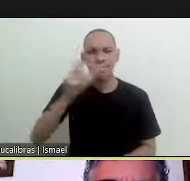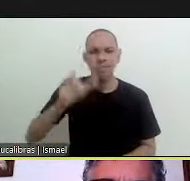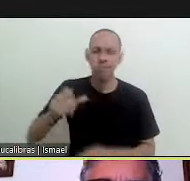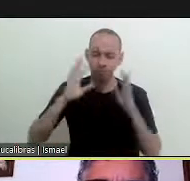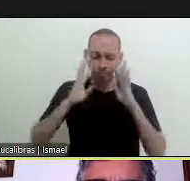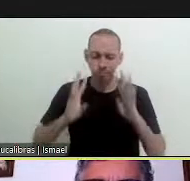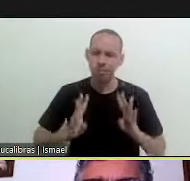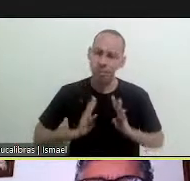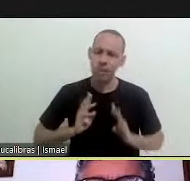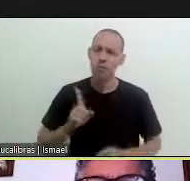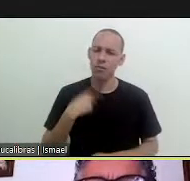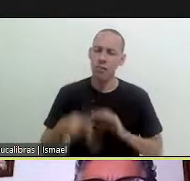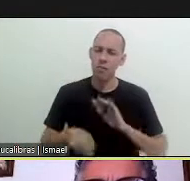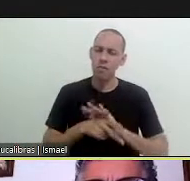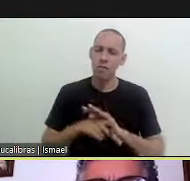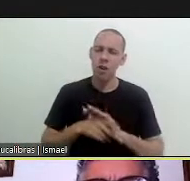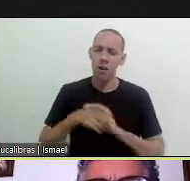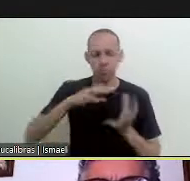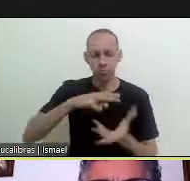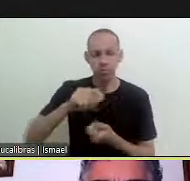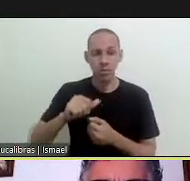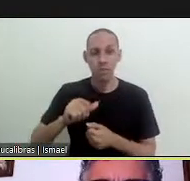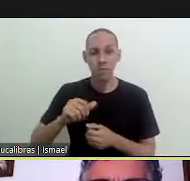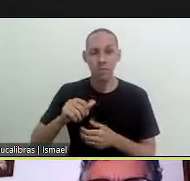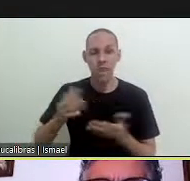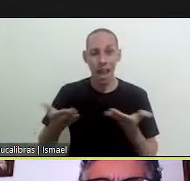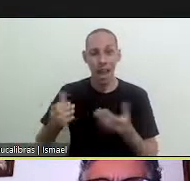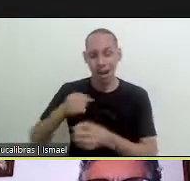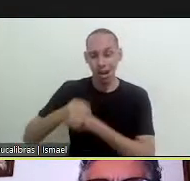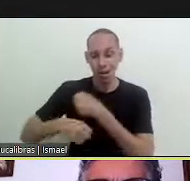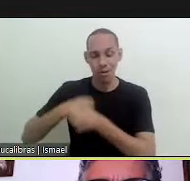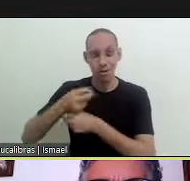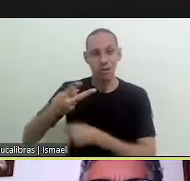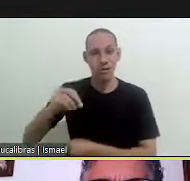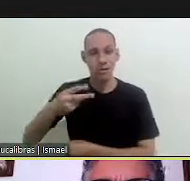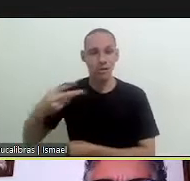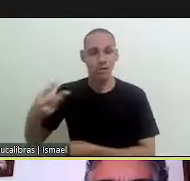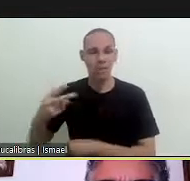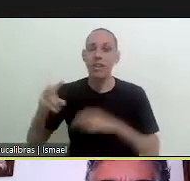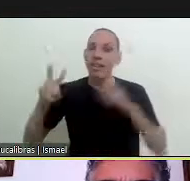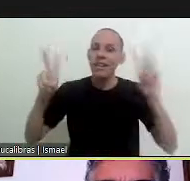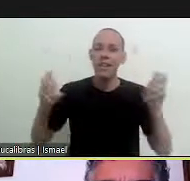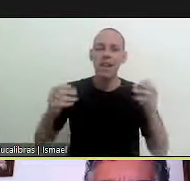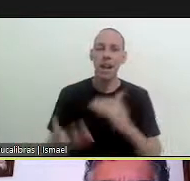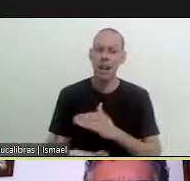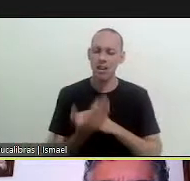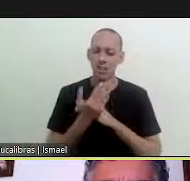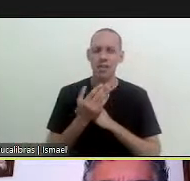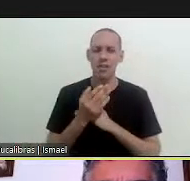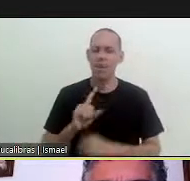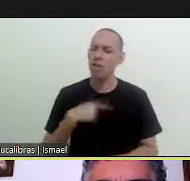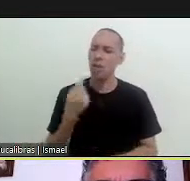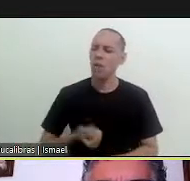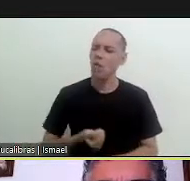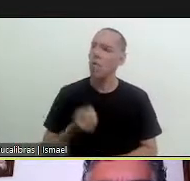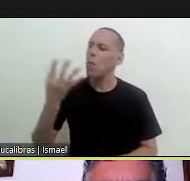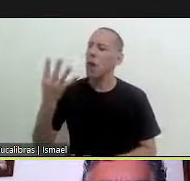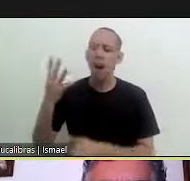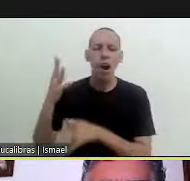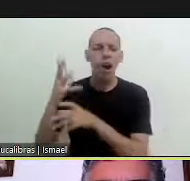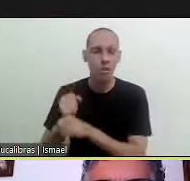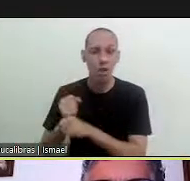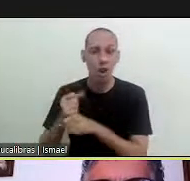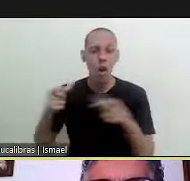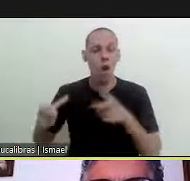dignified care as people who we are in the world in 2022 our motto is help us to know how many we